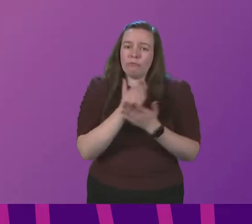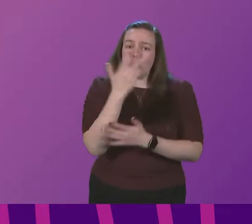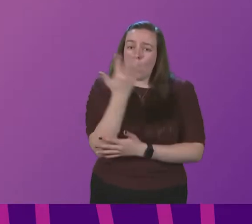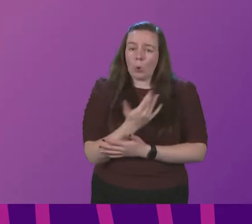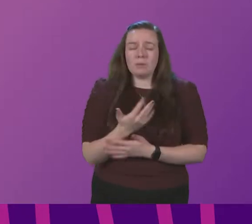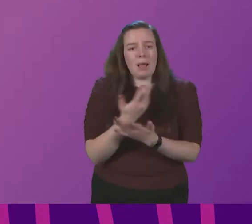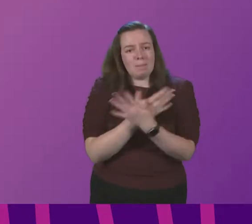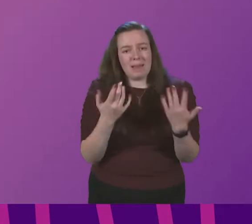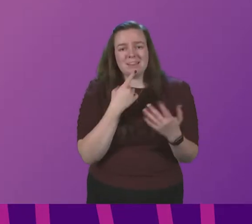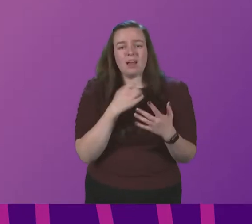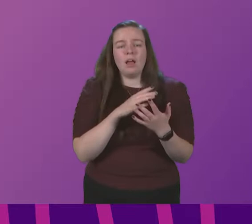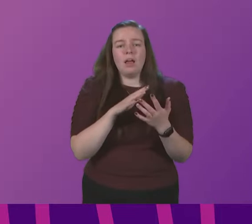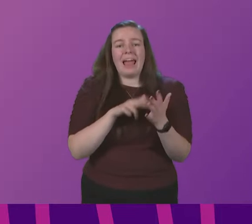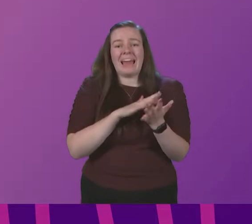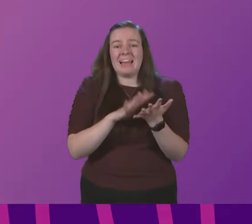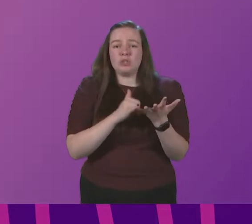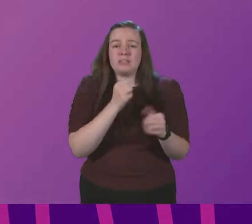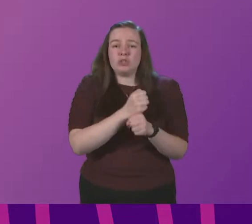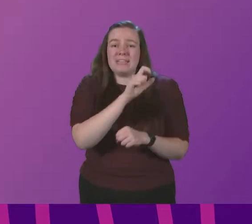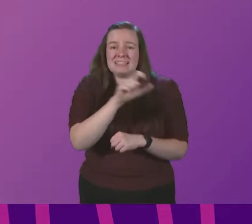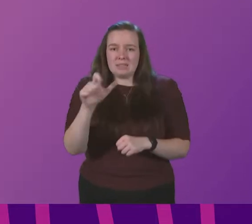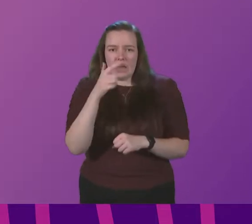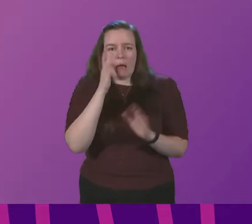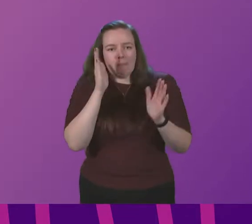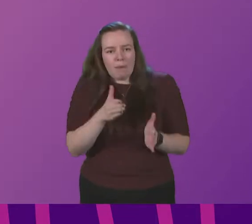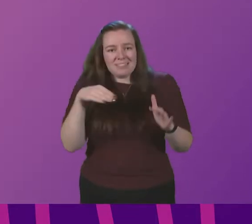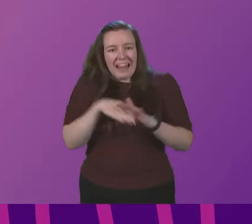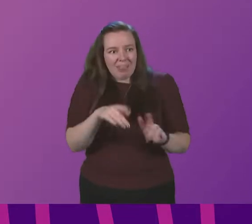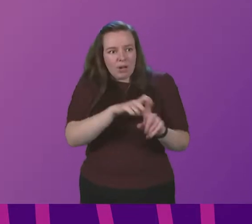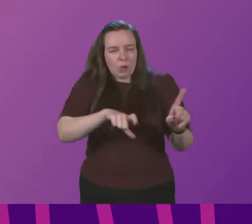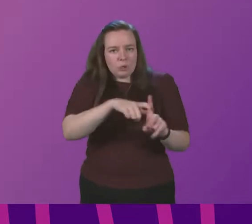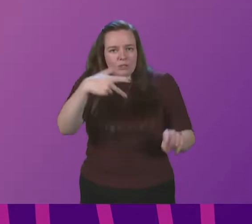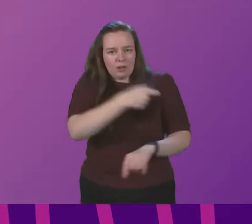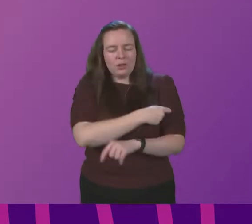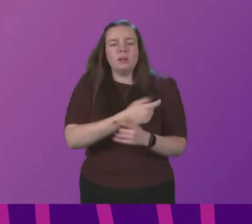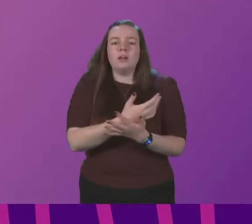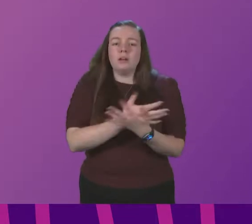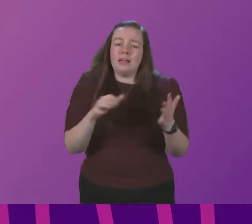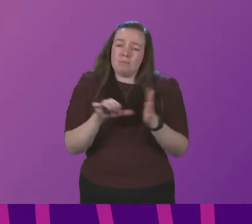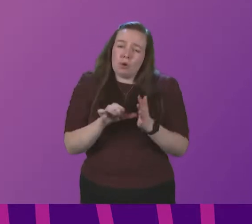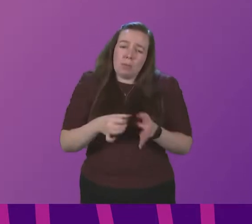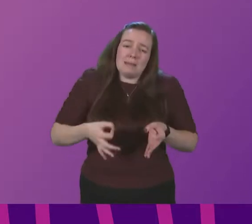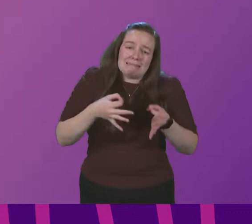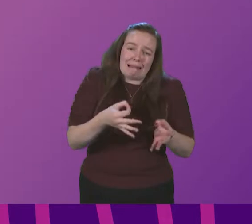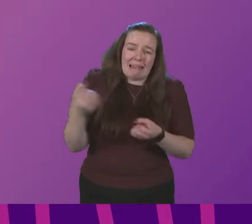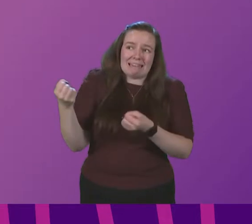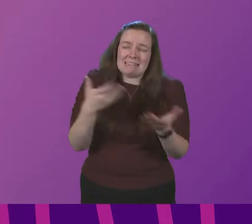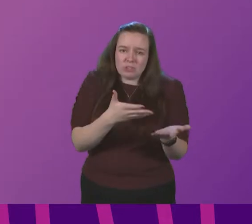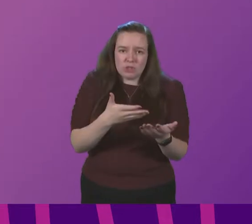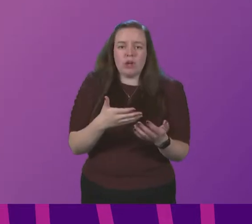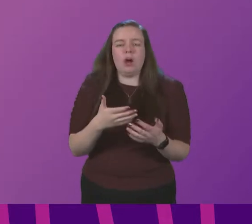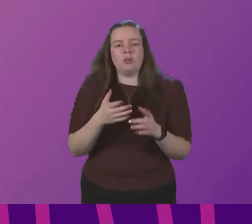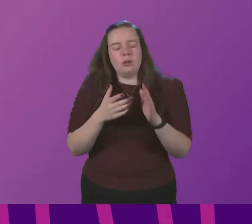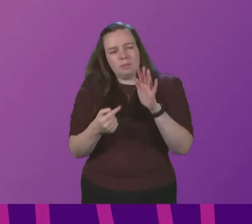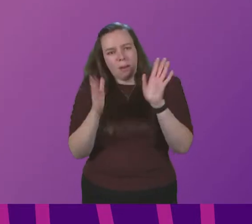told by NHS Greta, Glasgow and Clyde that they can only be vaccinated in the community with the huge problem of delayed discharge and the imperative to ensure that everyone has a